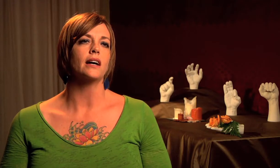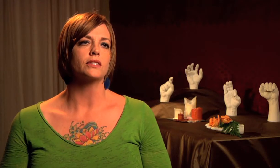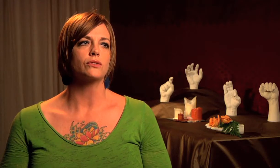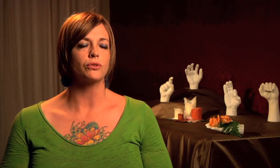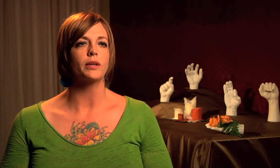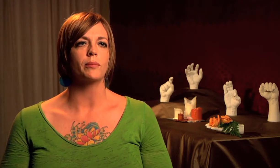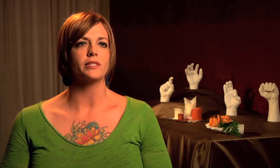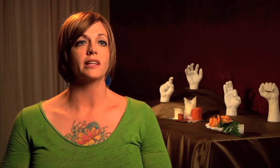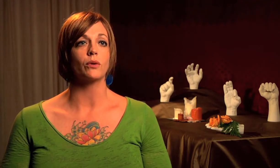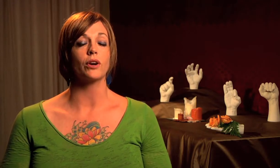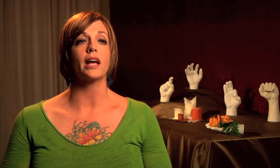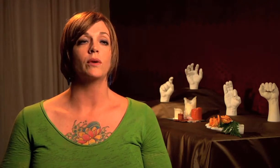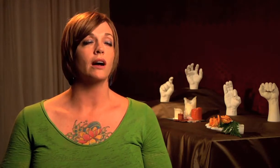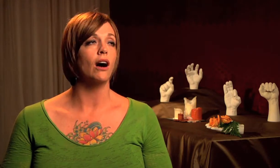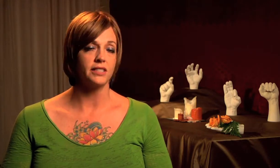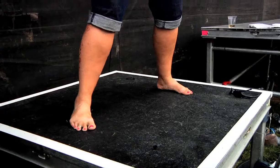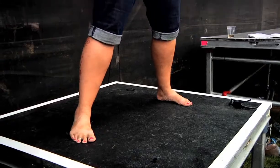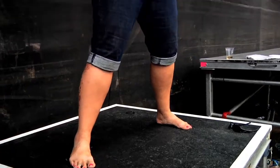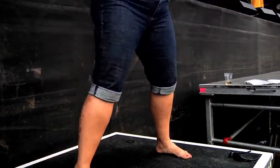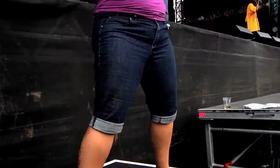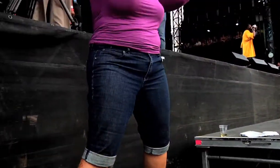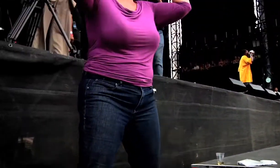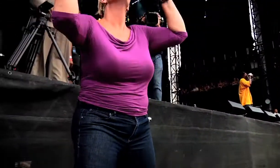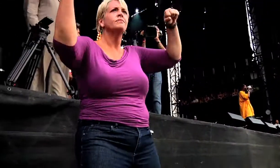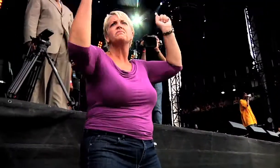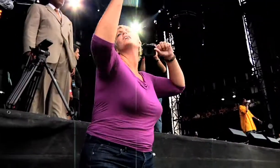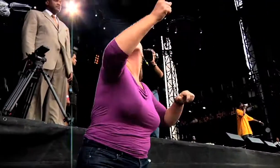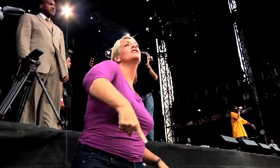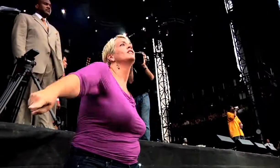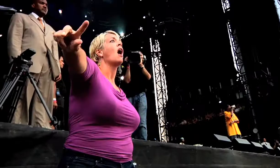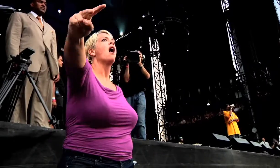see us truly representing their work and we often get accolades from the artists.